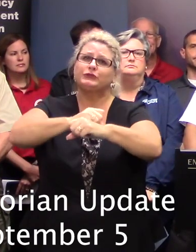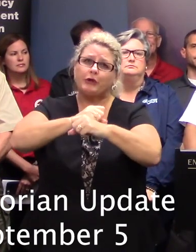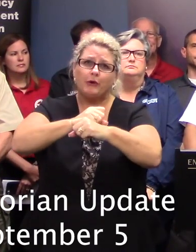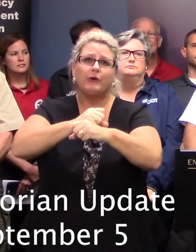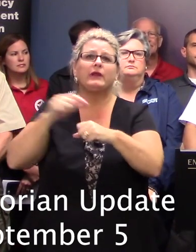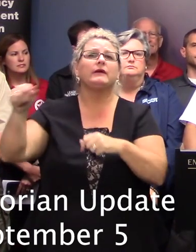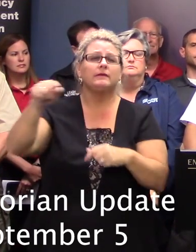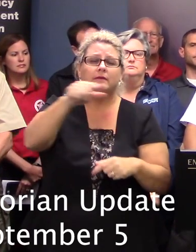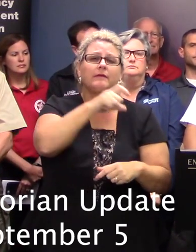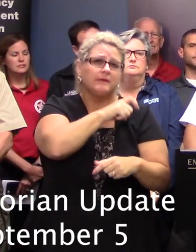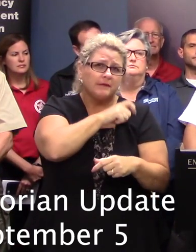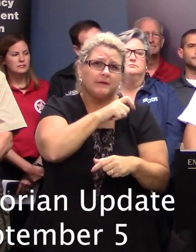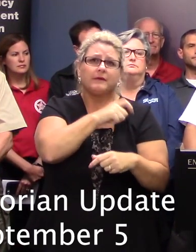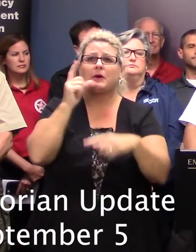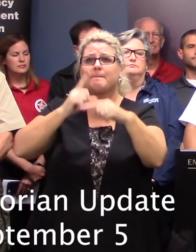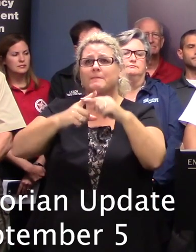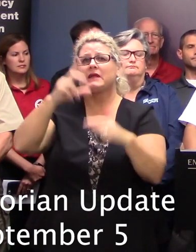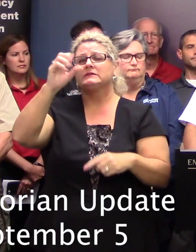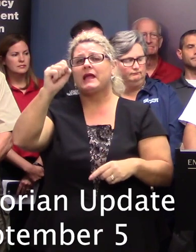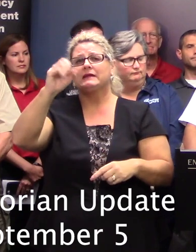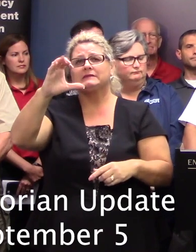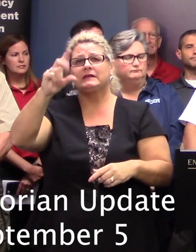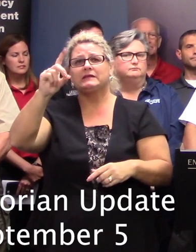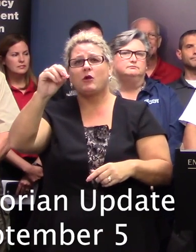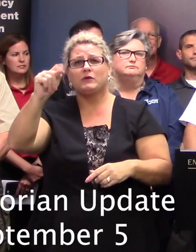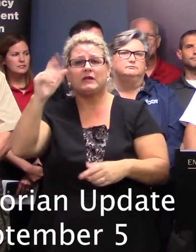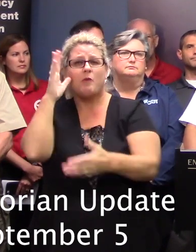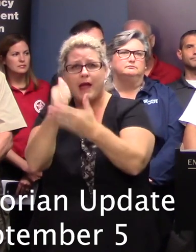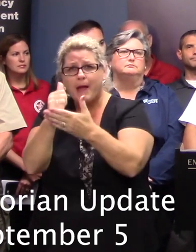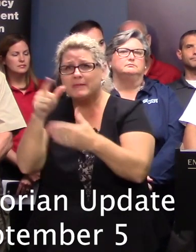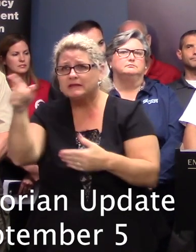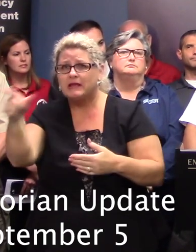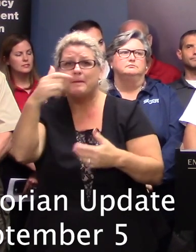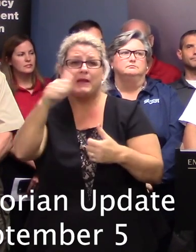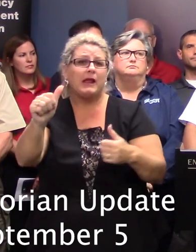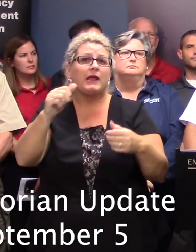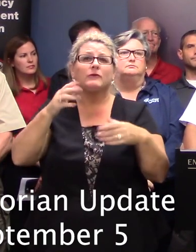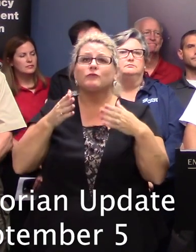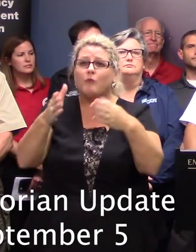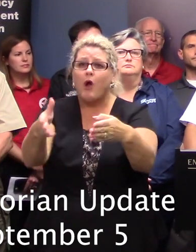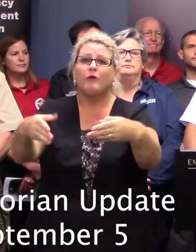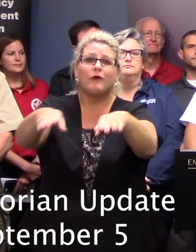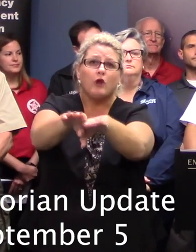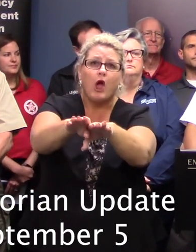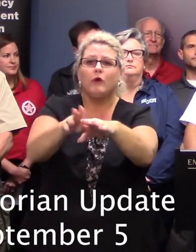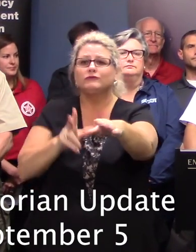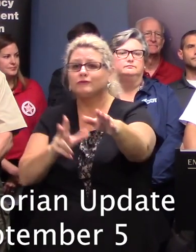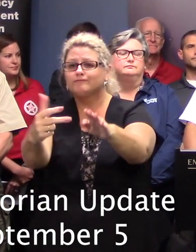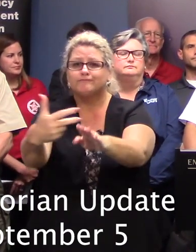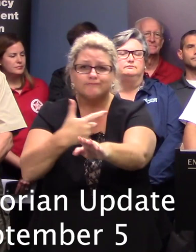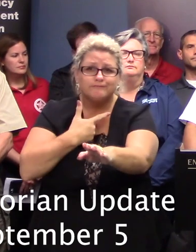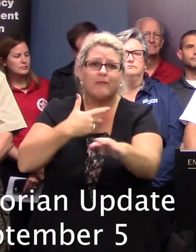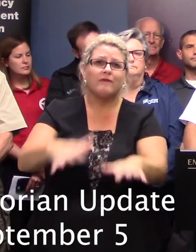prepared to assist our partners over at SCDOT with any road closures and diversion routes due to flooding if needed.